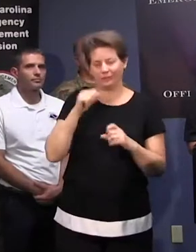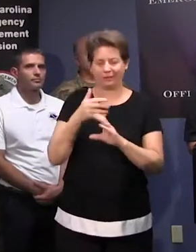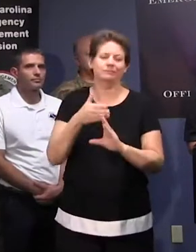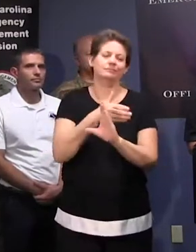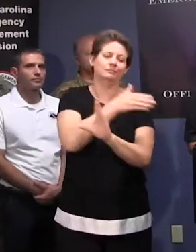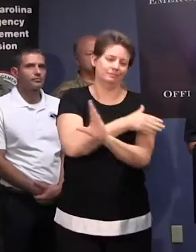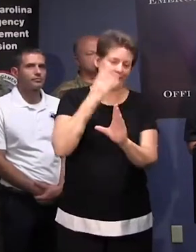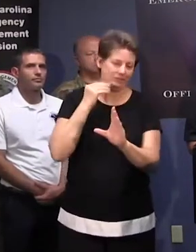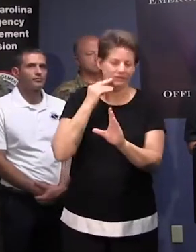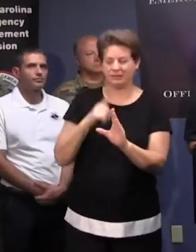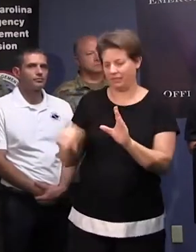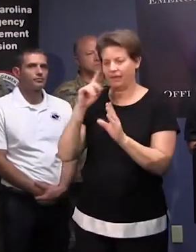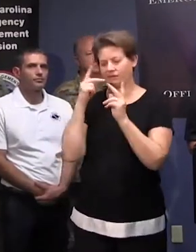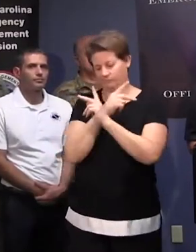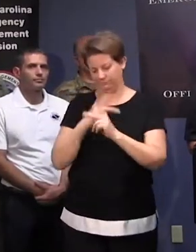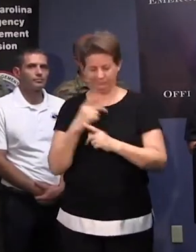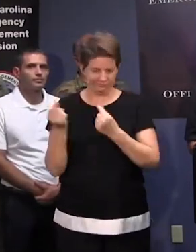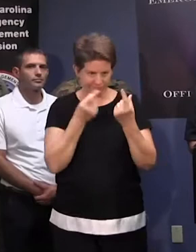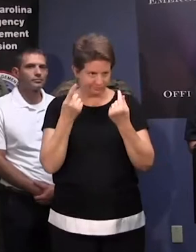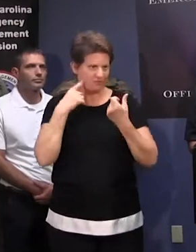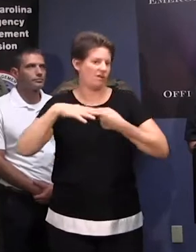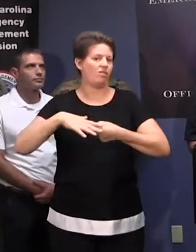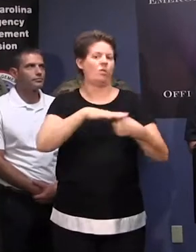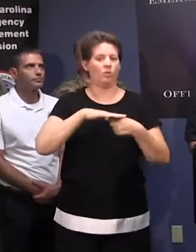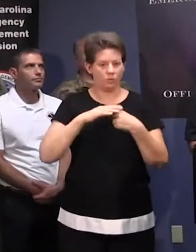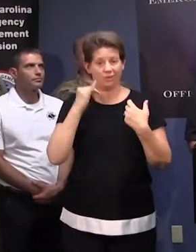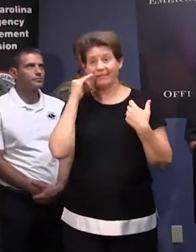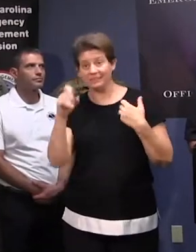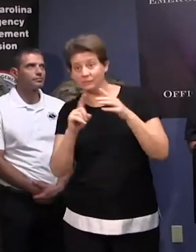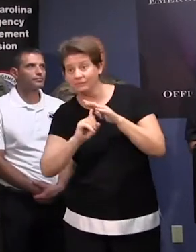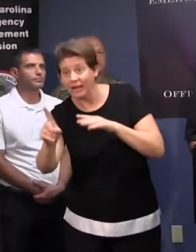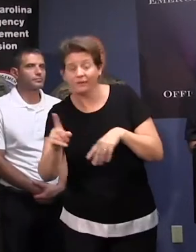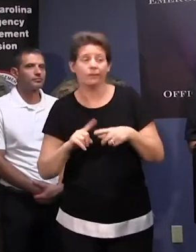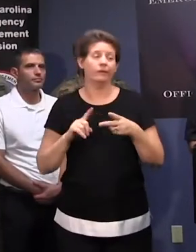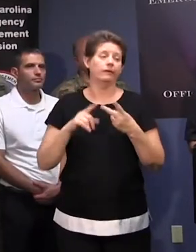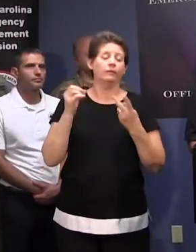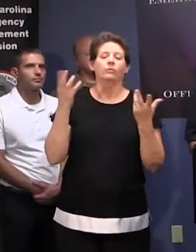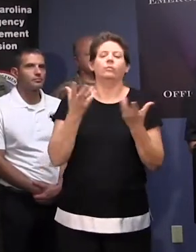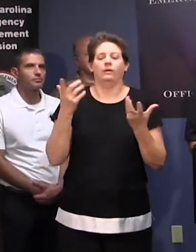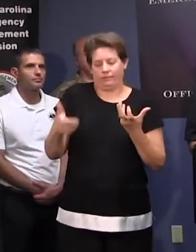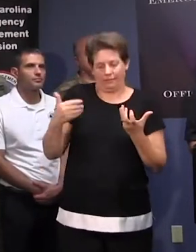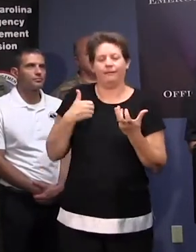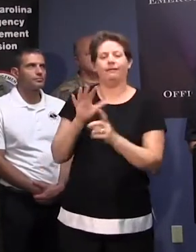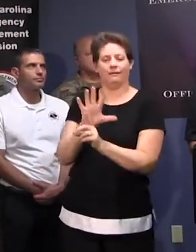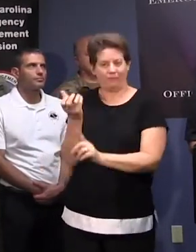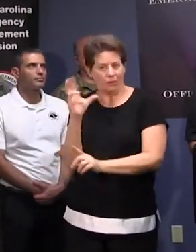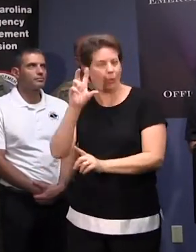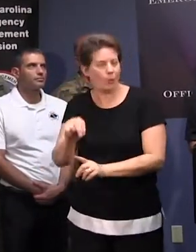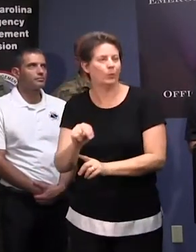and they're looking at what they need to do in terms of localized evacuations. They've got access to their own